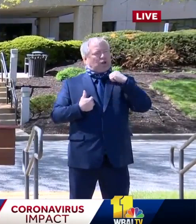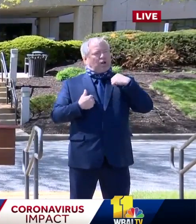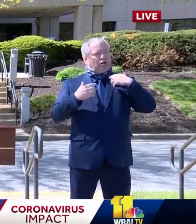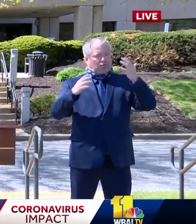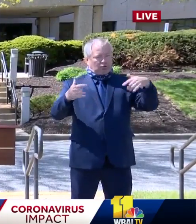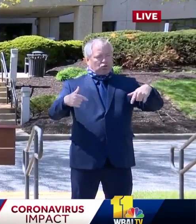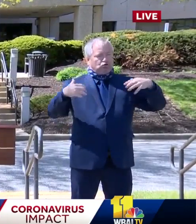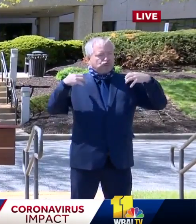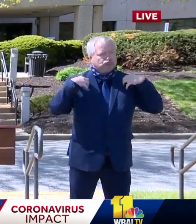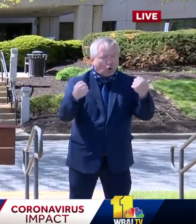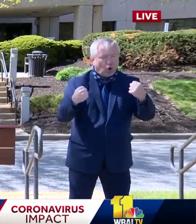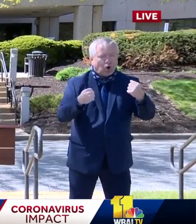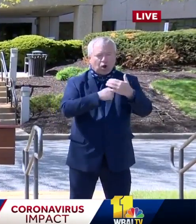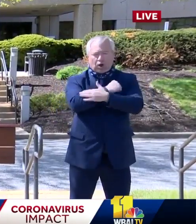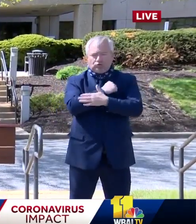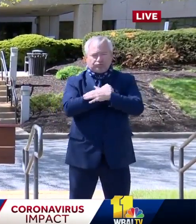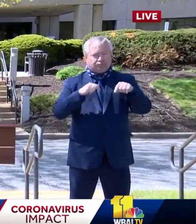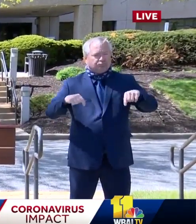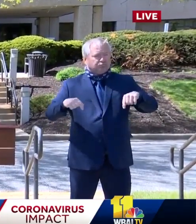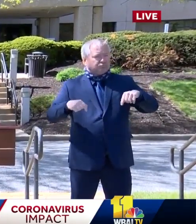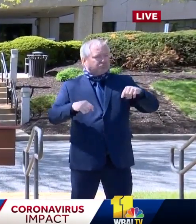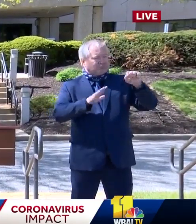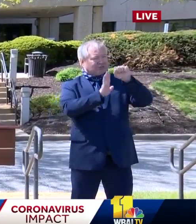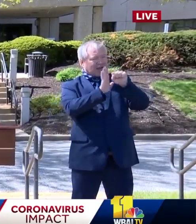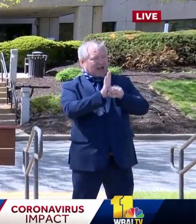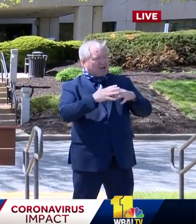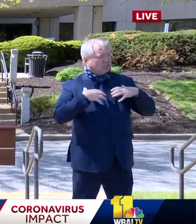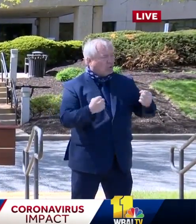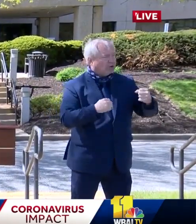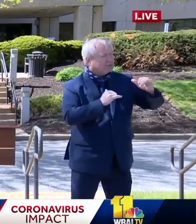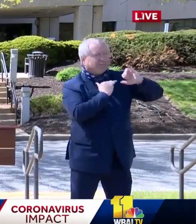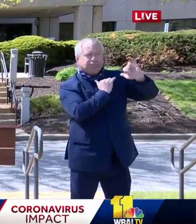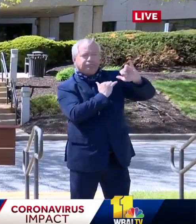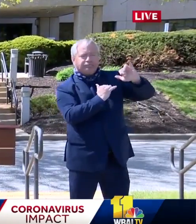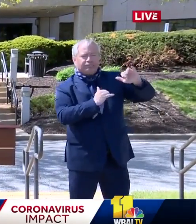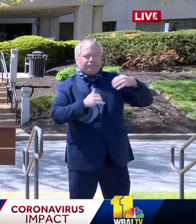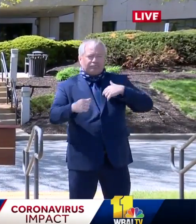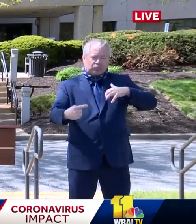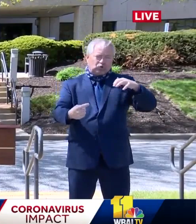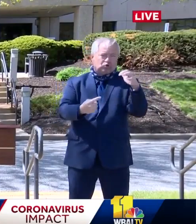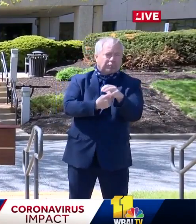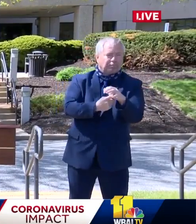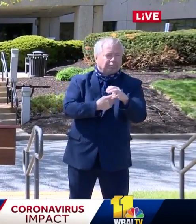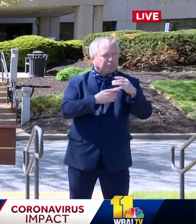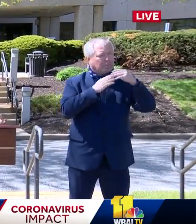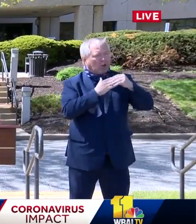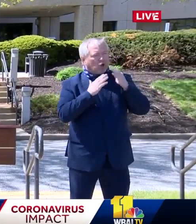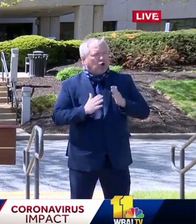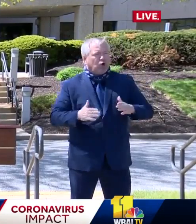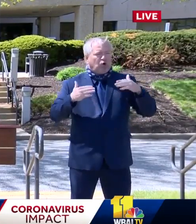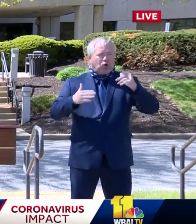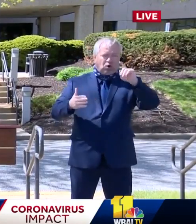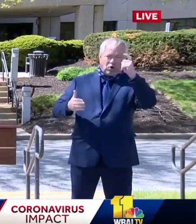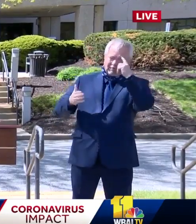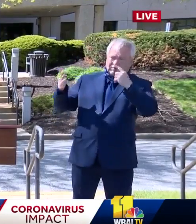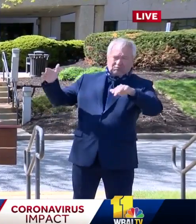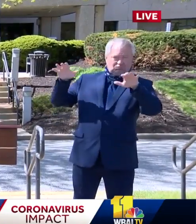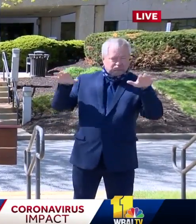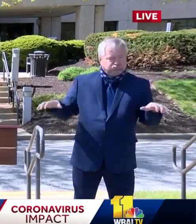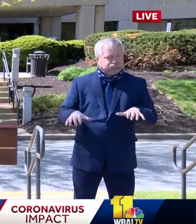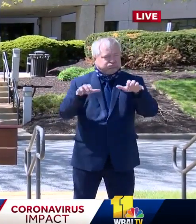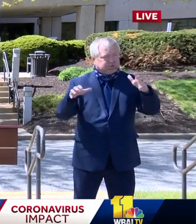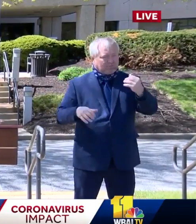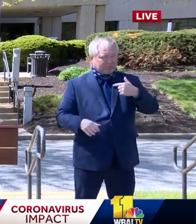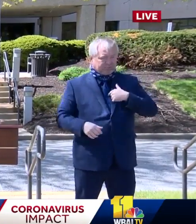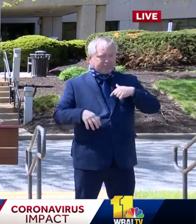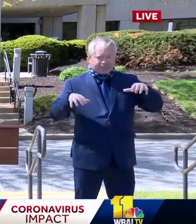is a strong state and with strong and compassionate leadership, the governor, uh, I will, and as well as all of the other leaders